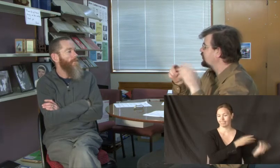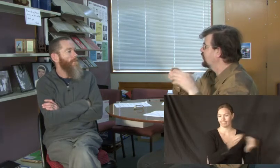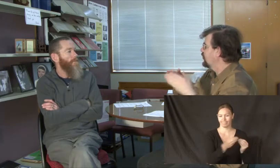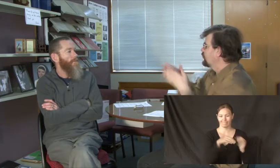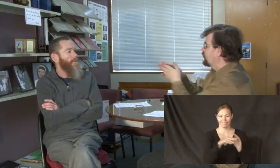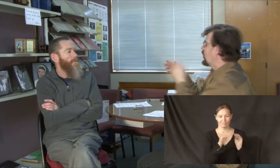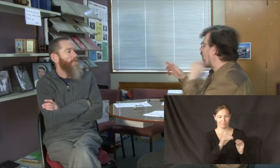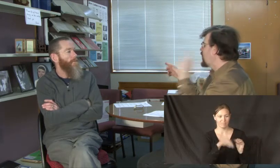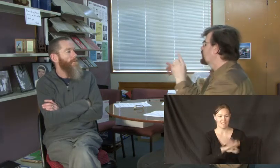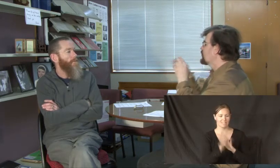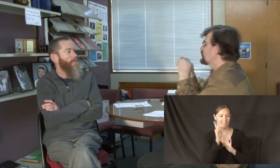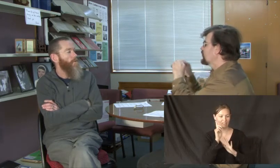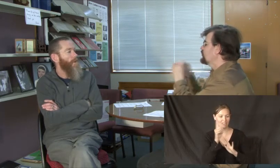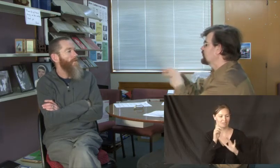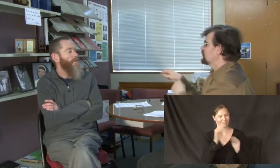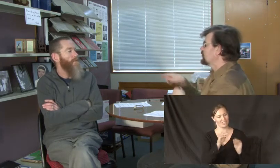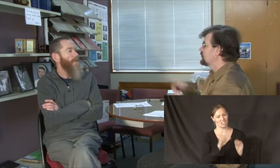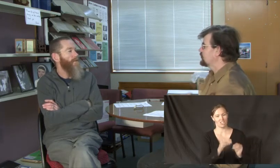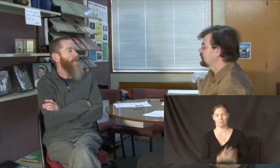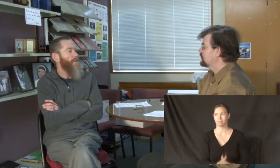to a hearing teacher. And that's it.